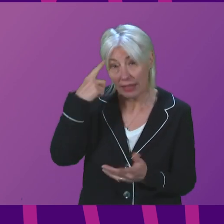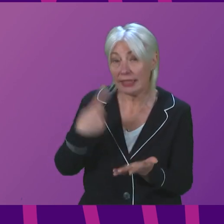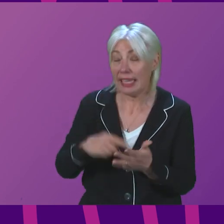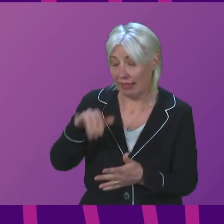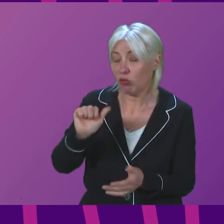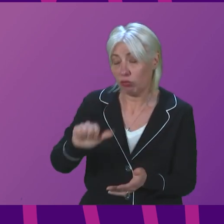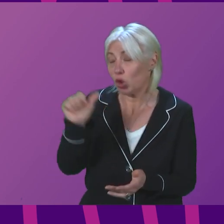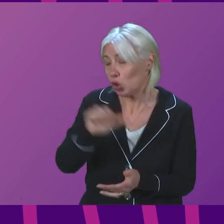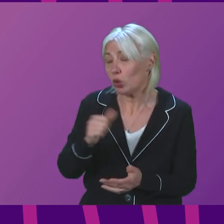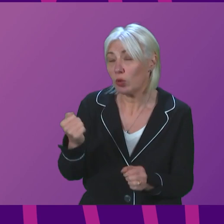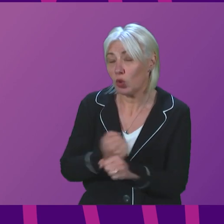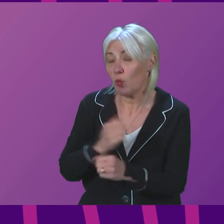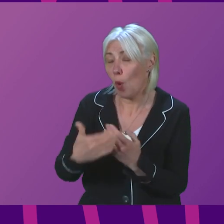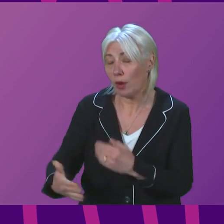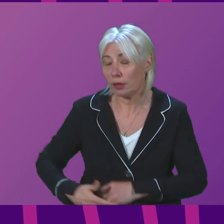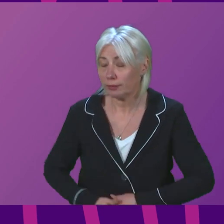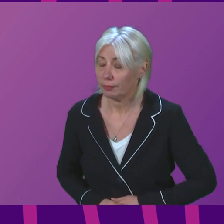case. Russell Finlay.